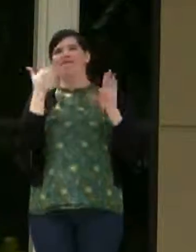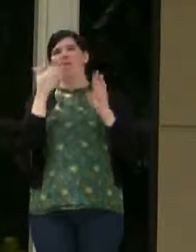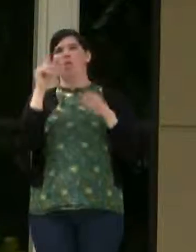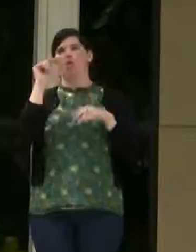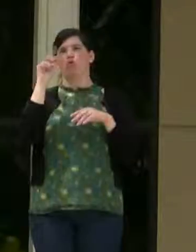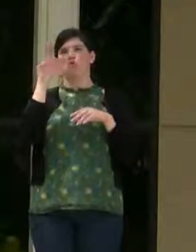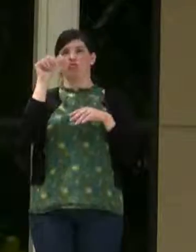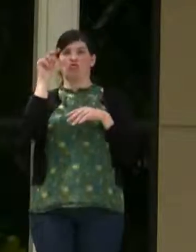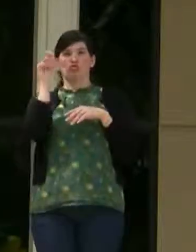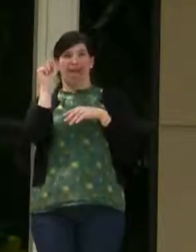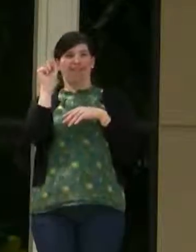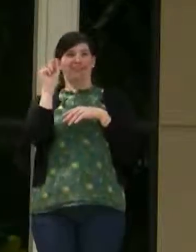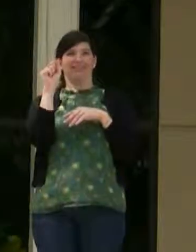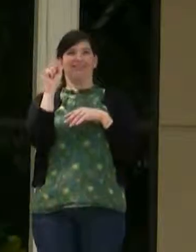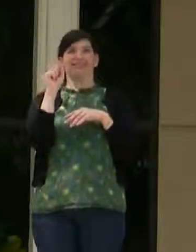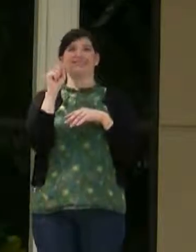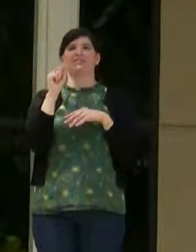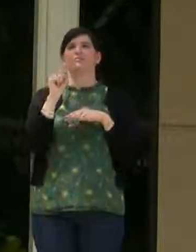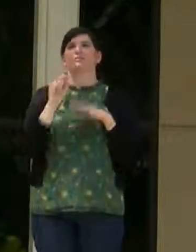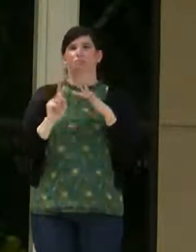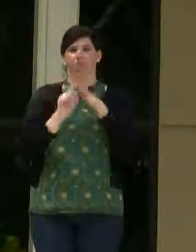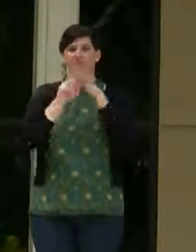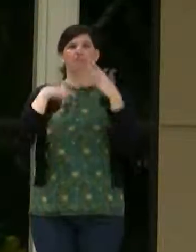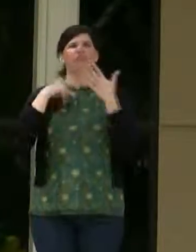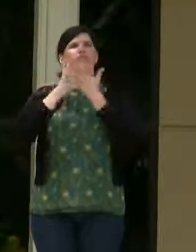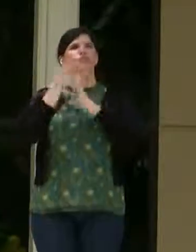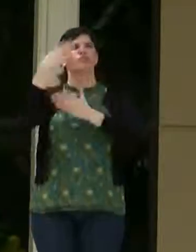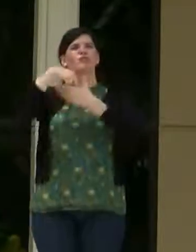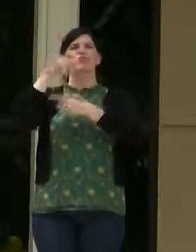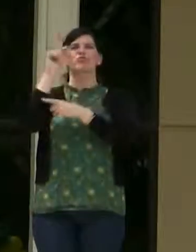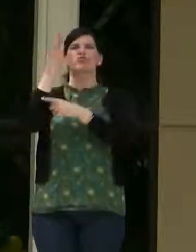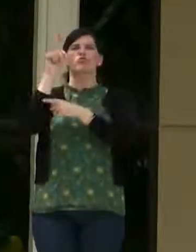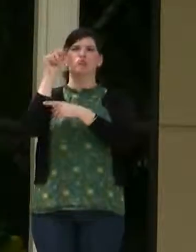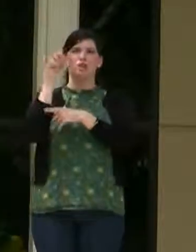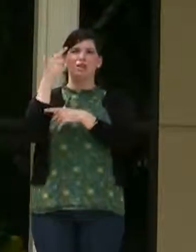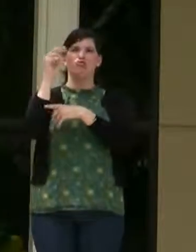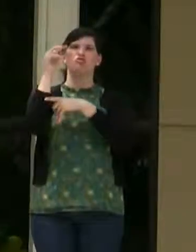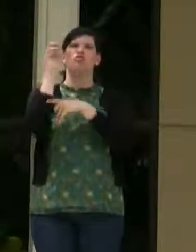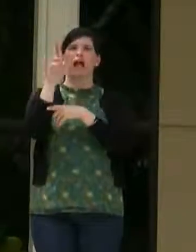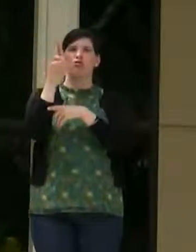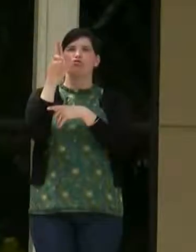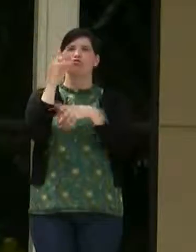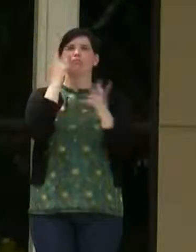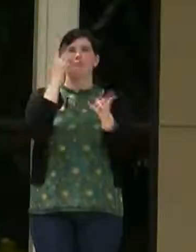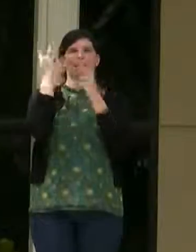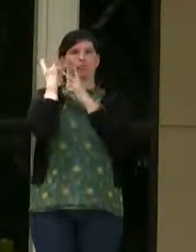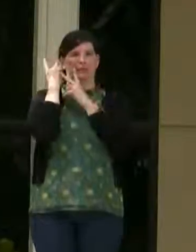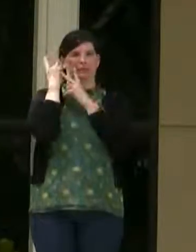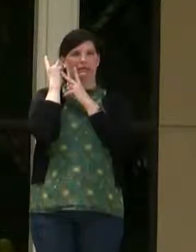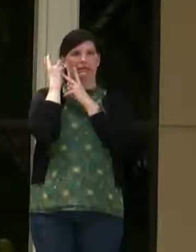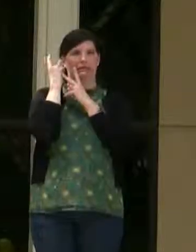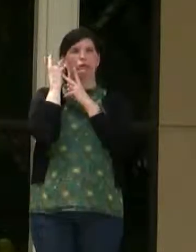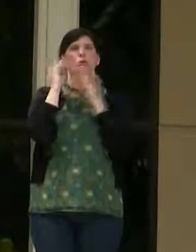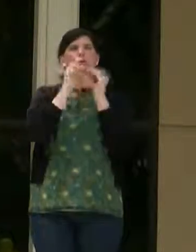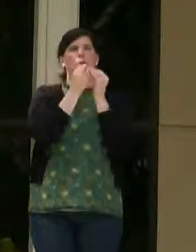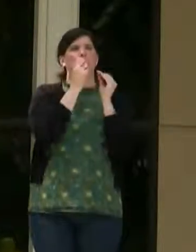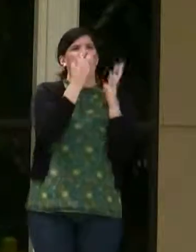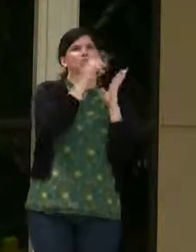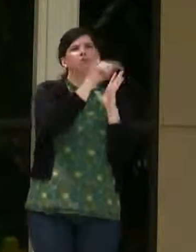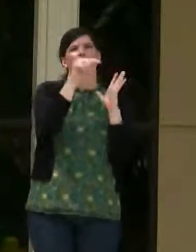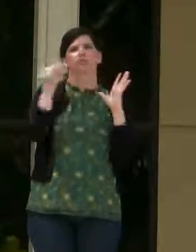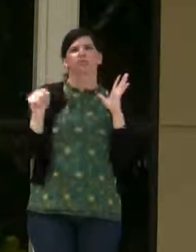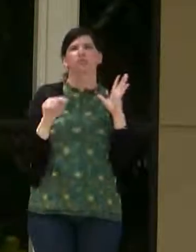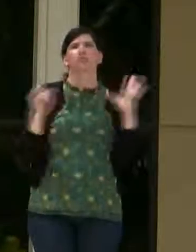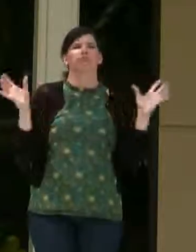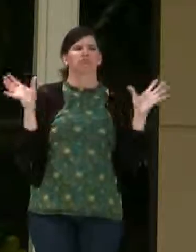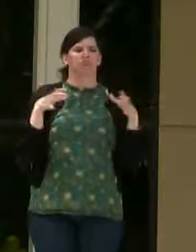started doing Transgender Remembrance, there was a lot of organizations who got together. That was one of my biggest, biggest accomplishments for